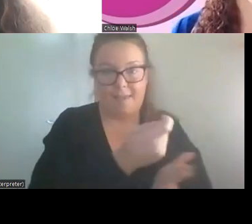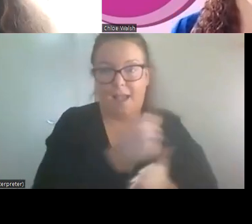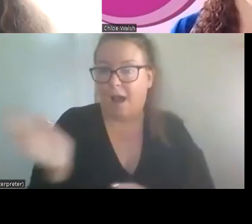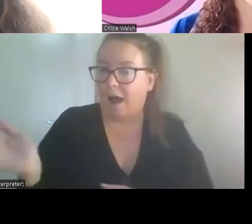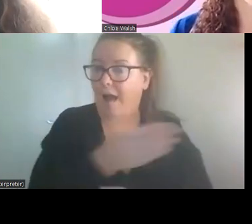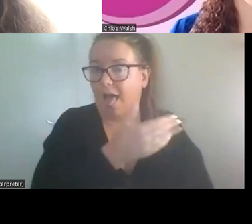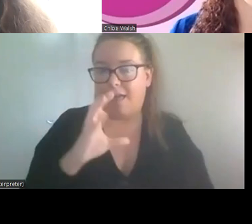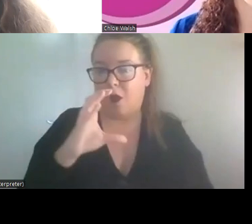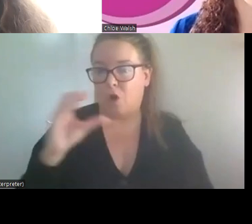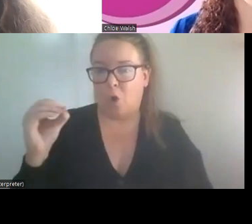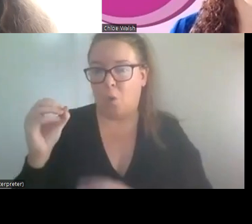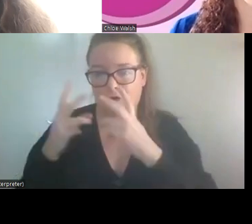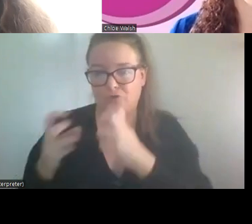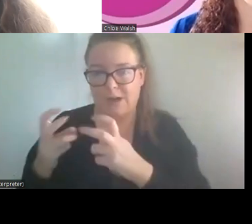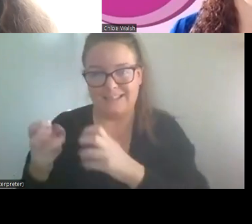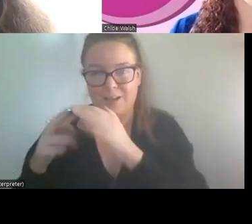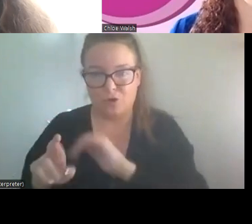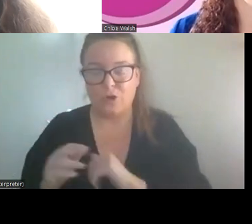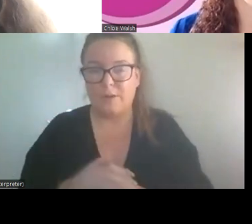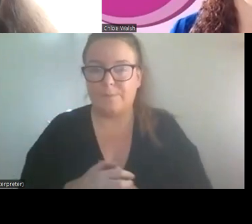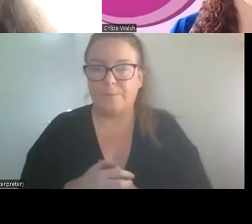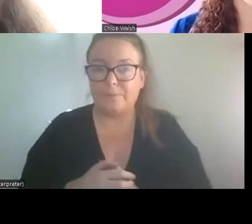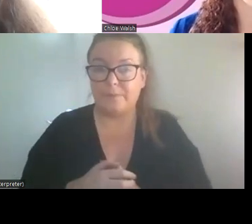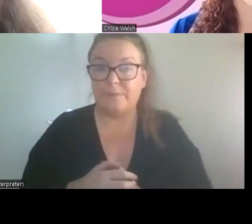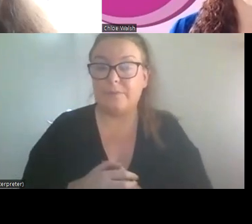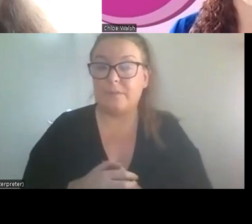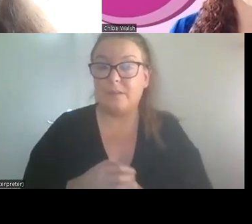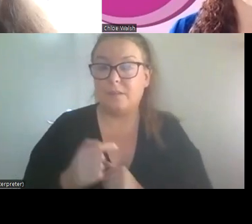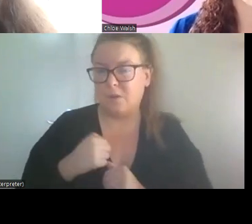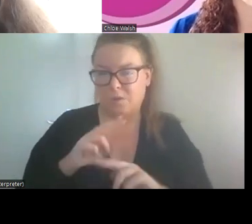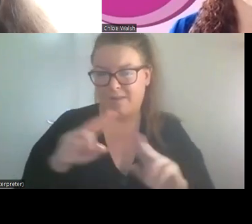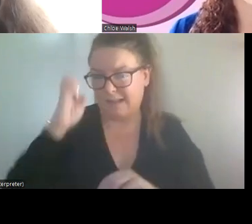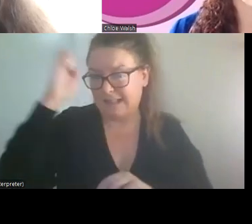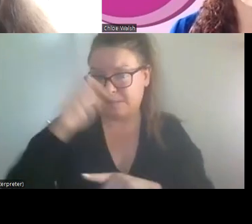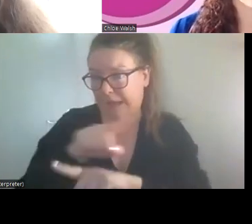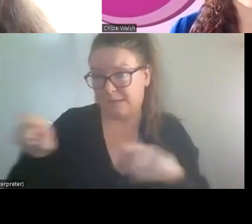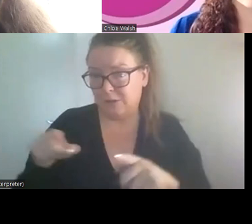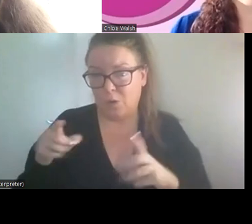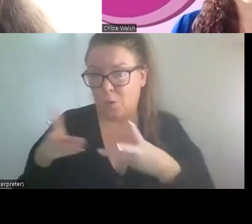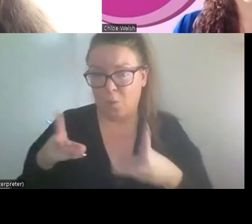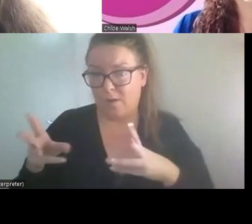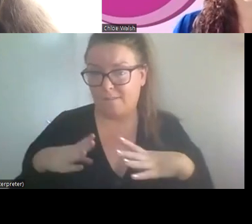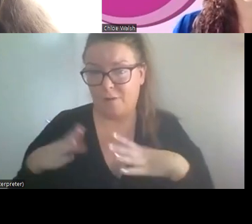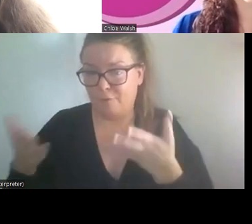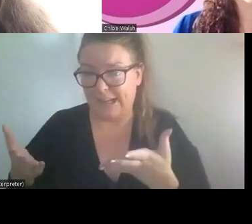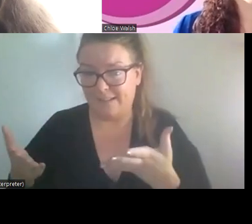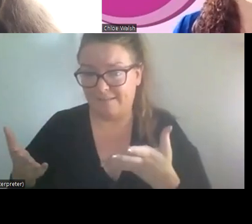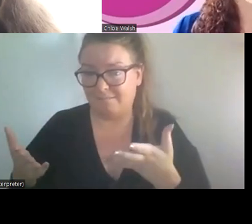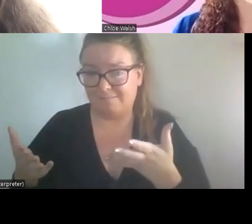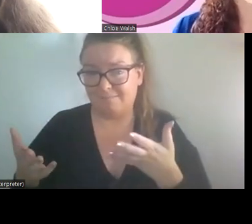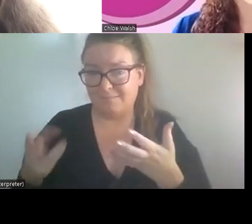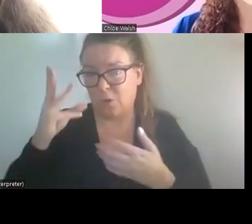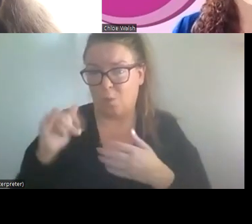our thinking is, you know, if you brought a statistician to the project, you wouldn't expect them to work for free. So why would you expect your